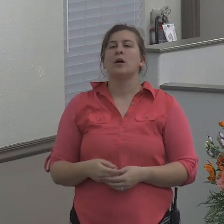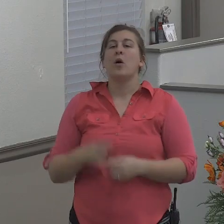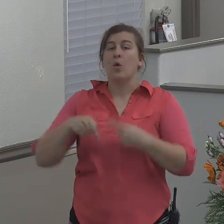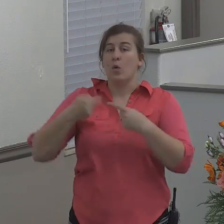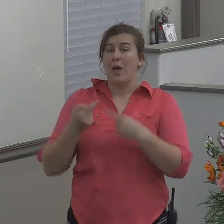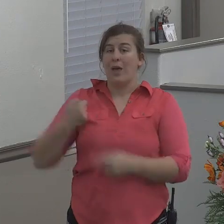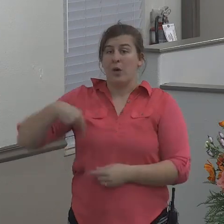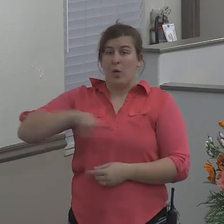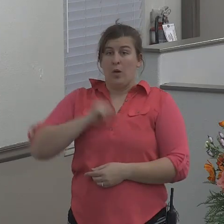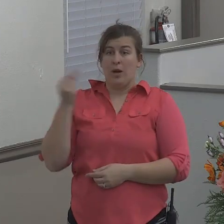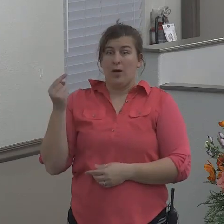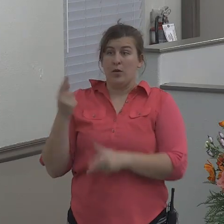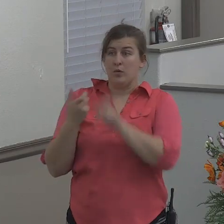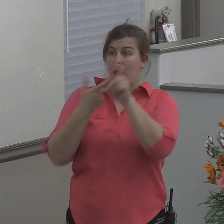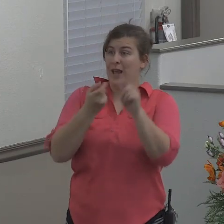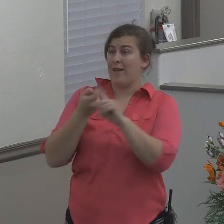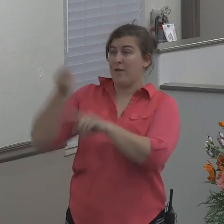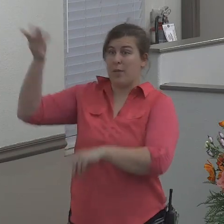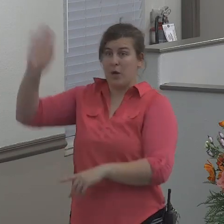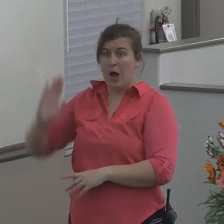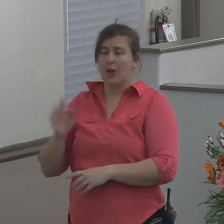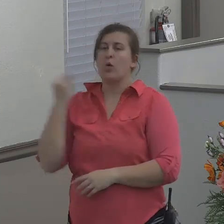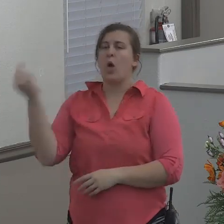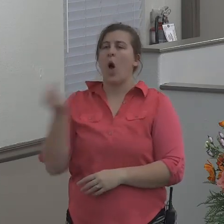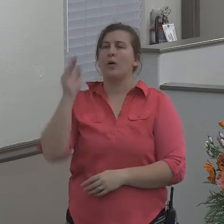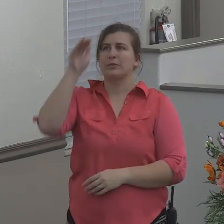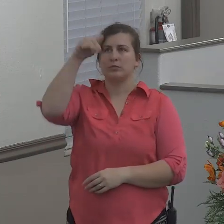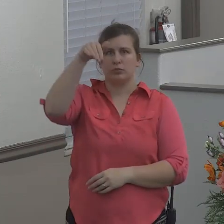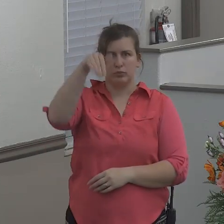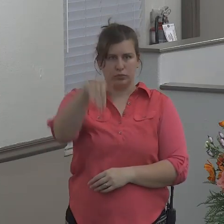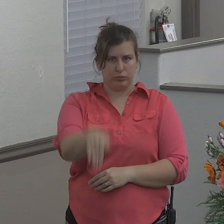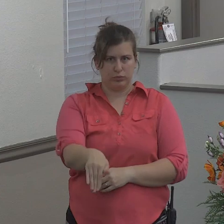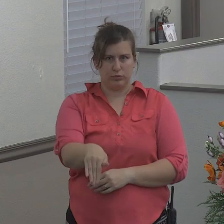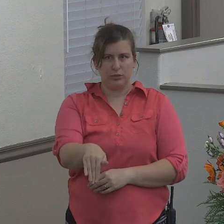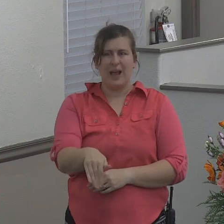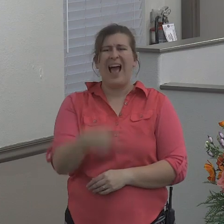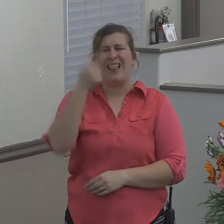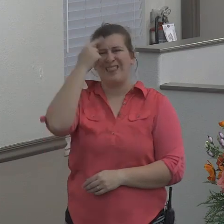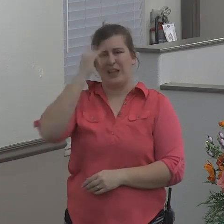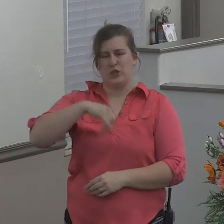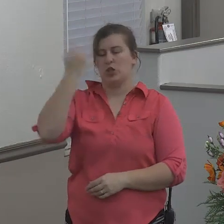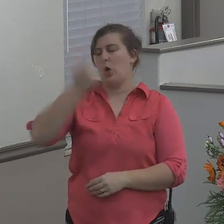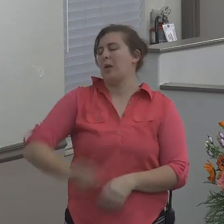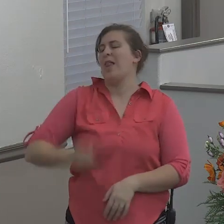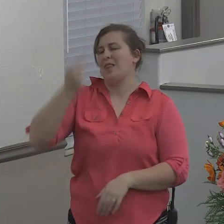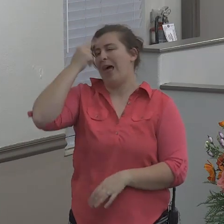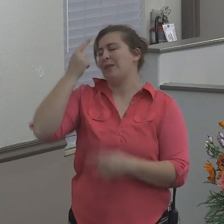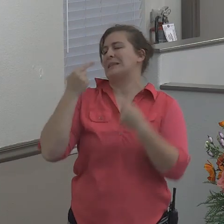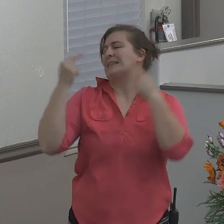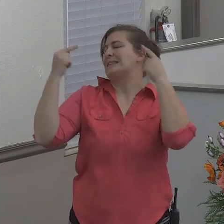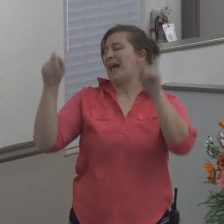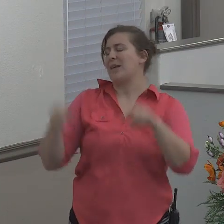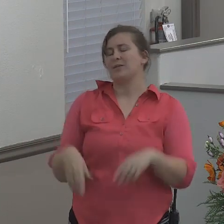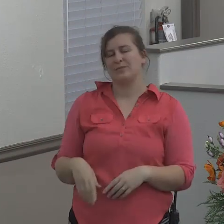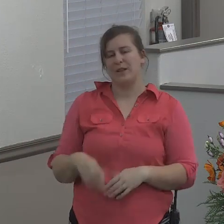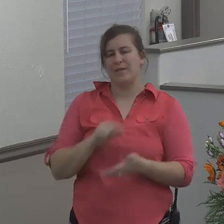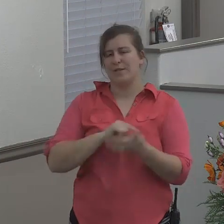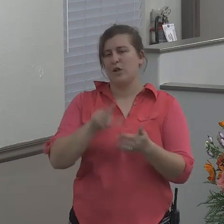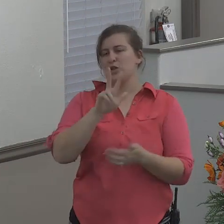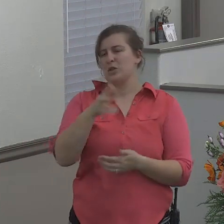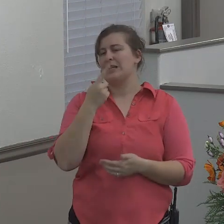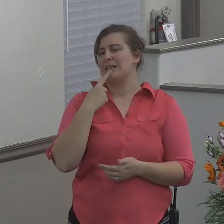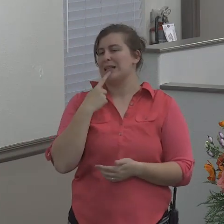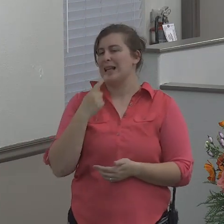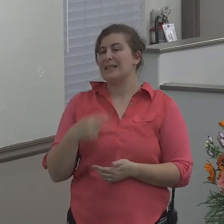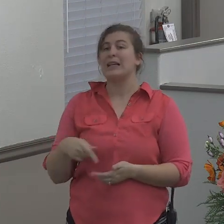down. Oh, I believe Jonah thought he had it made in verse three. The Bible states that he rose up. Yes, I believe